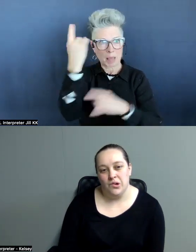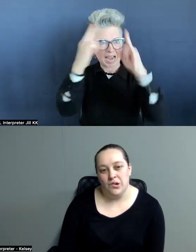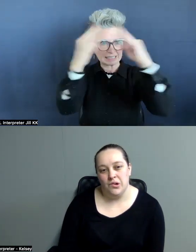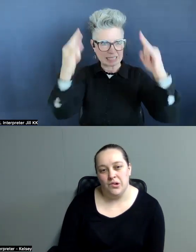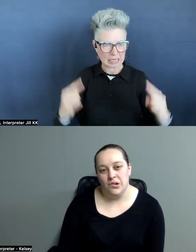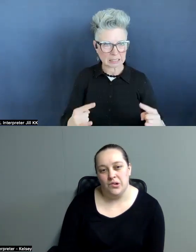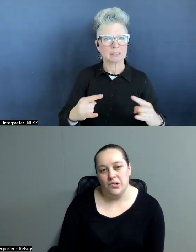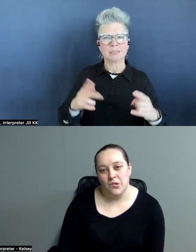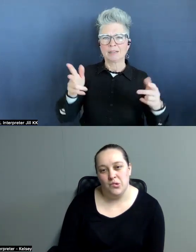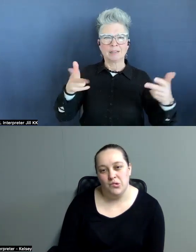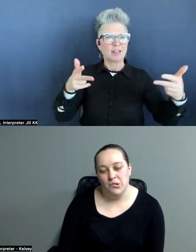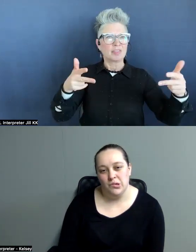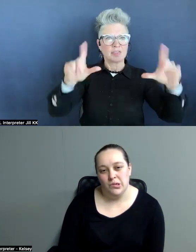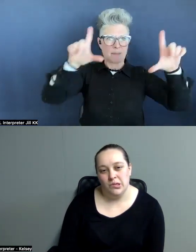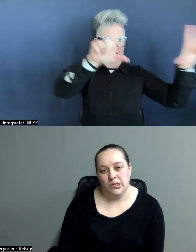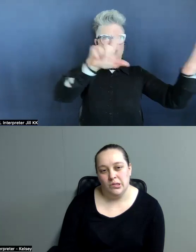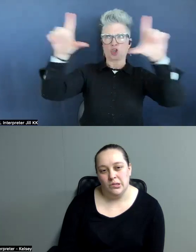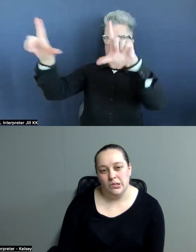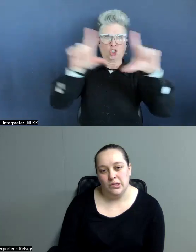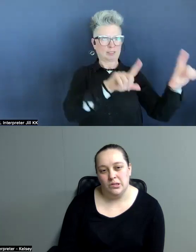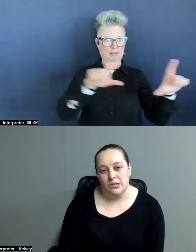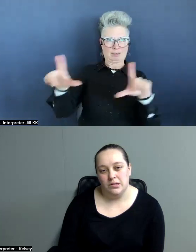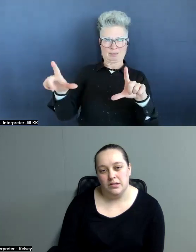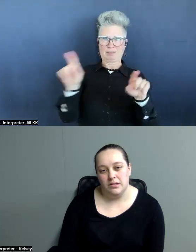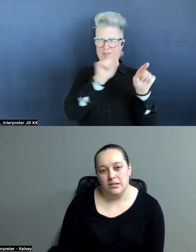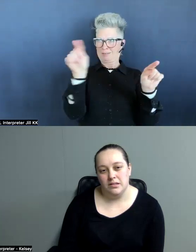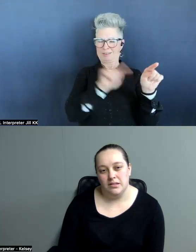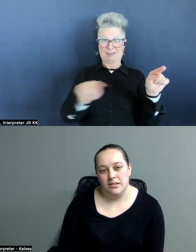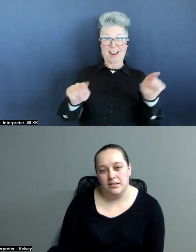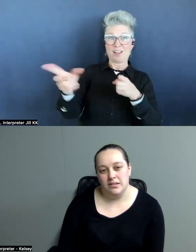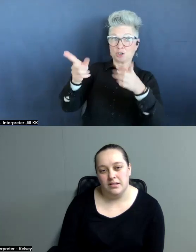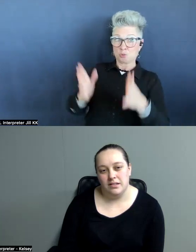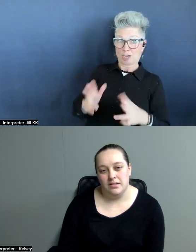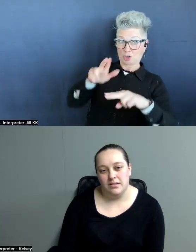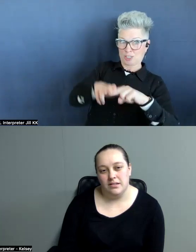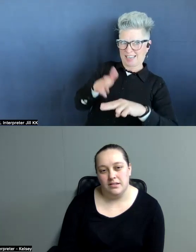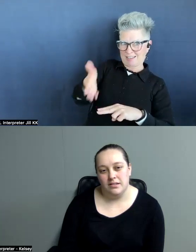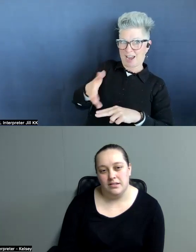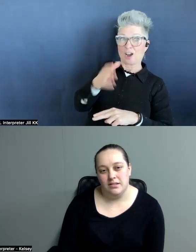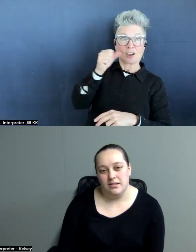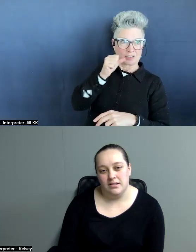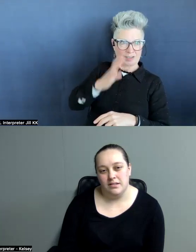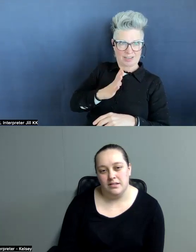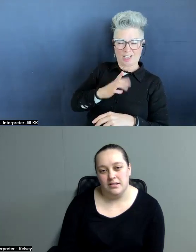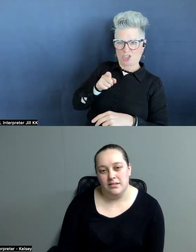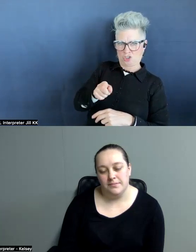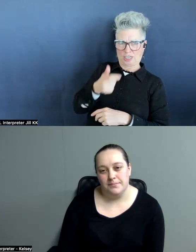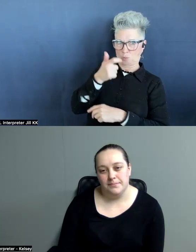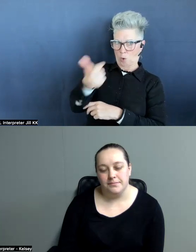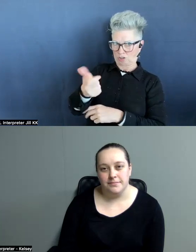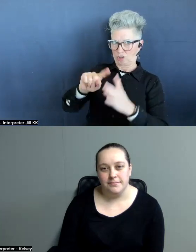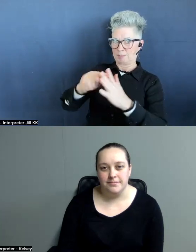in it or the monitors, not cameras. And the director is sitting in there and she's watching them start to shoot the scene.